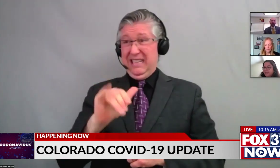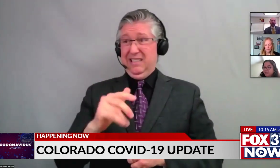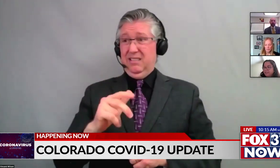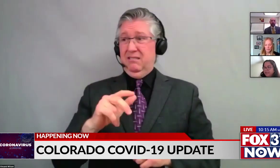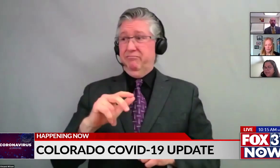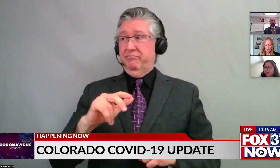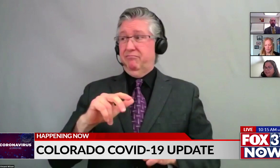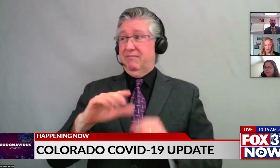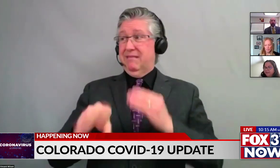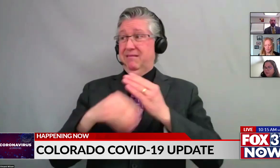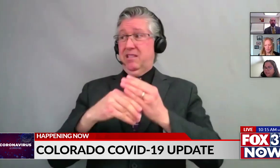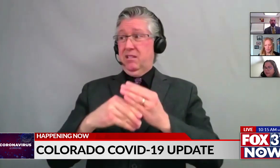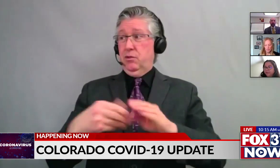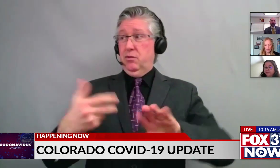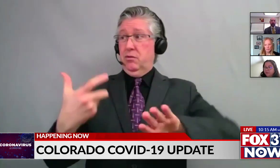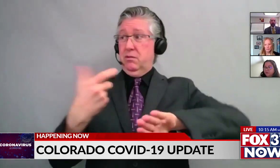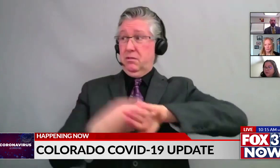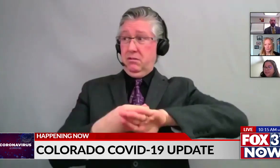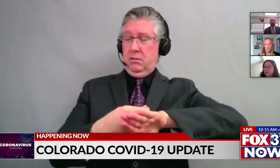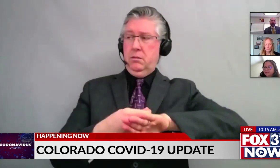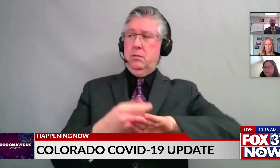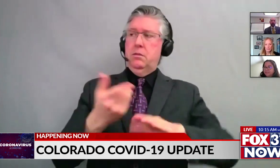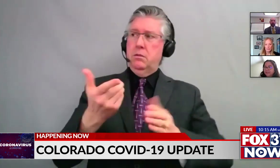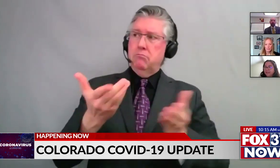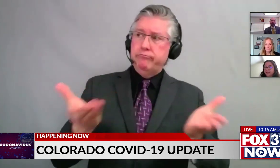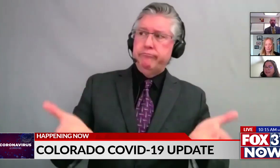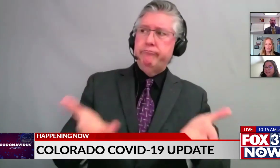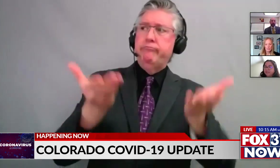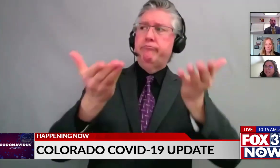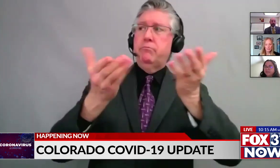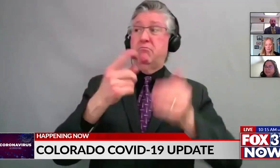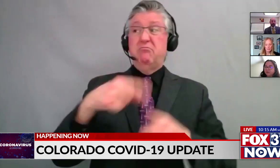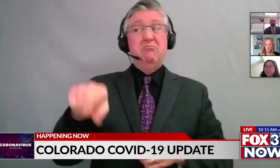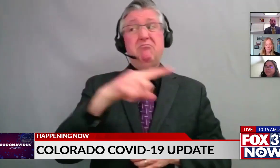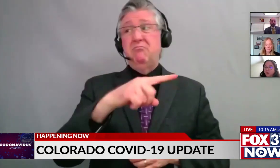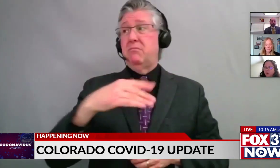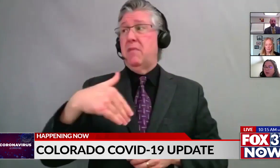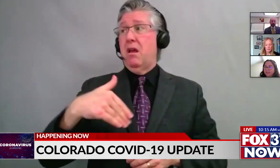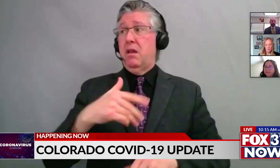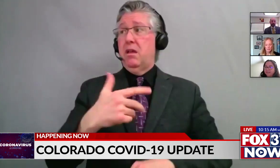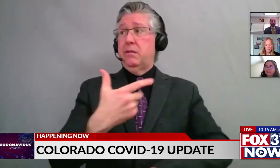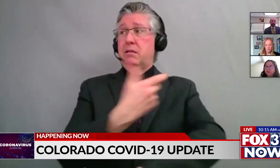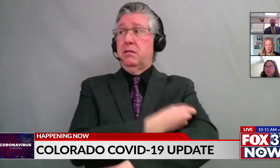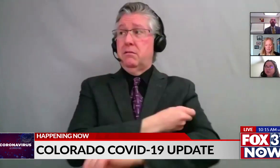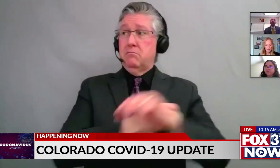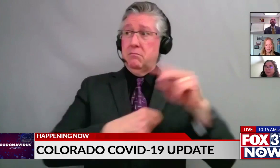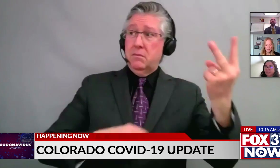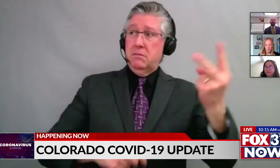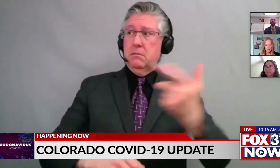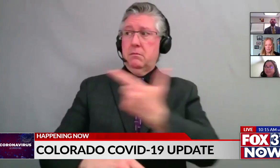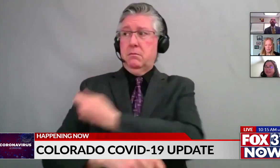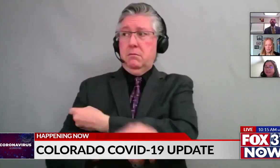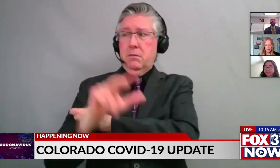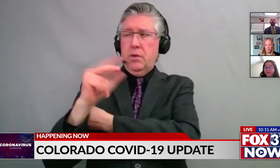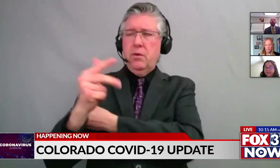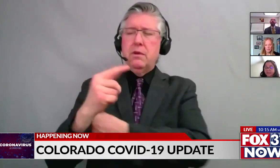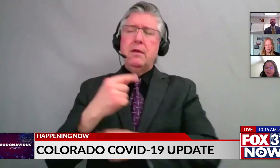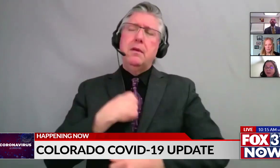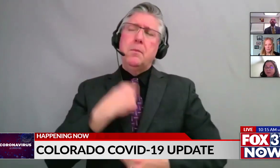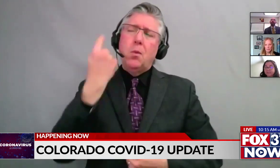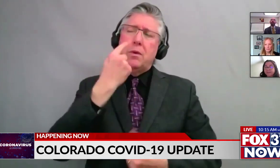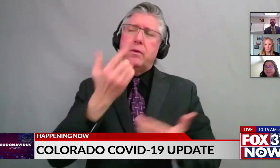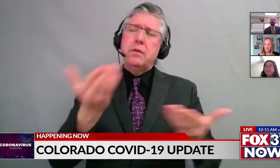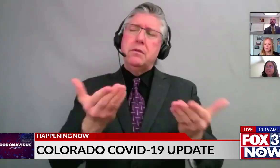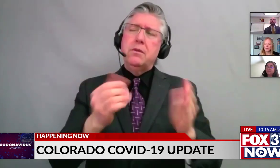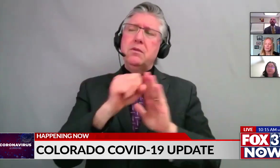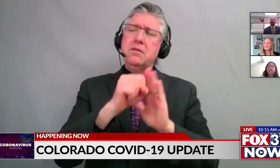clearly you are still encouraging people who have not gotten their boosters to get boosters. But I'm wondering if there was a missed opportunity in the state of Colorado